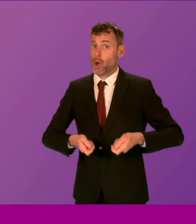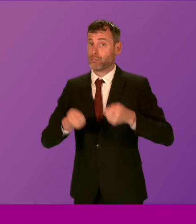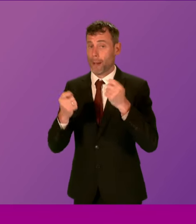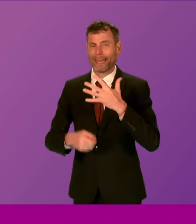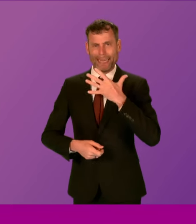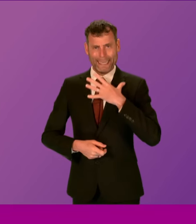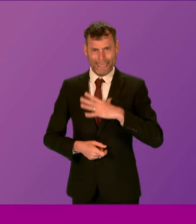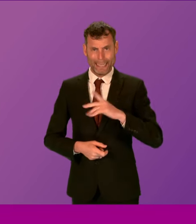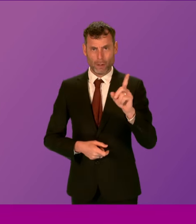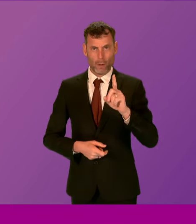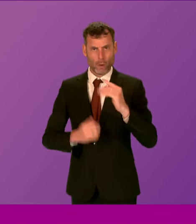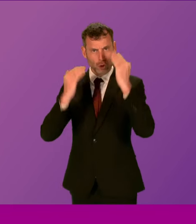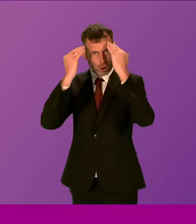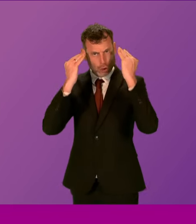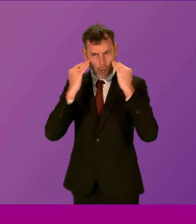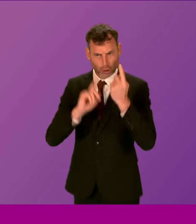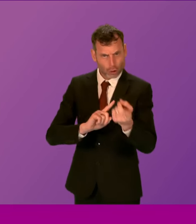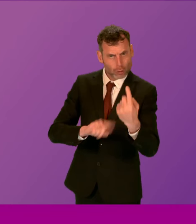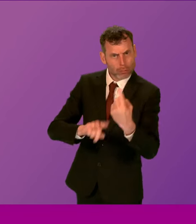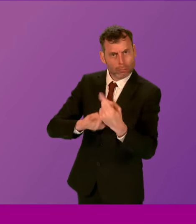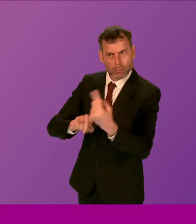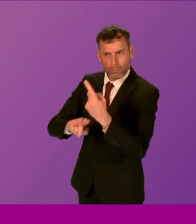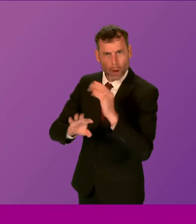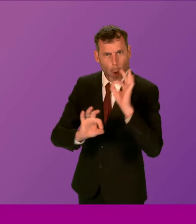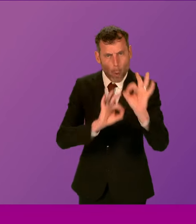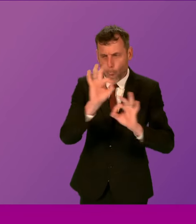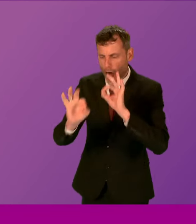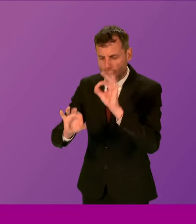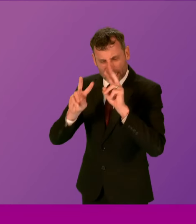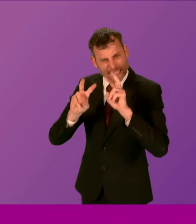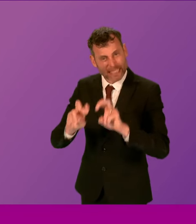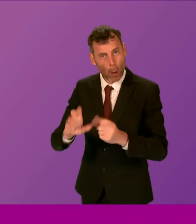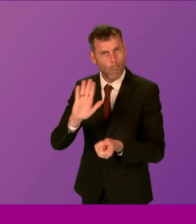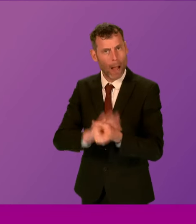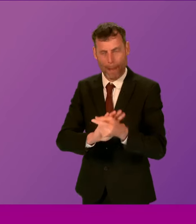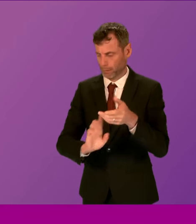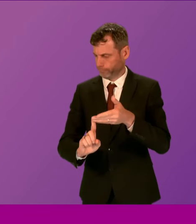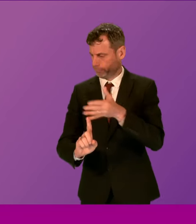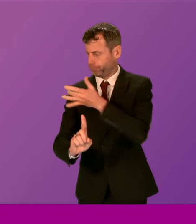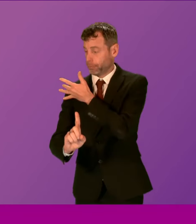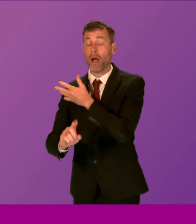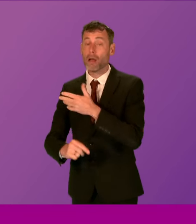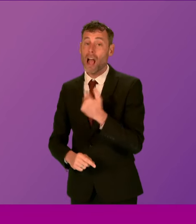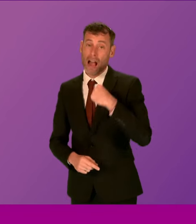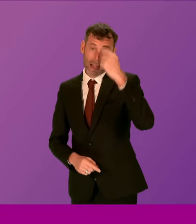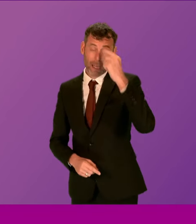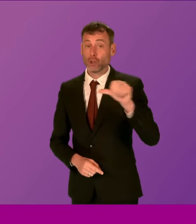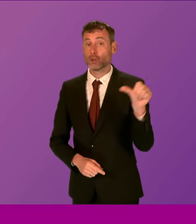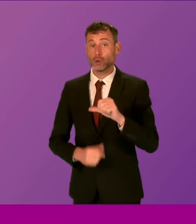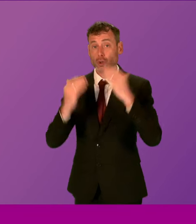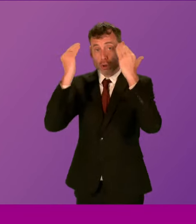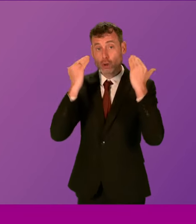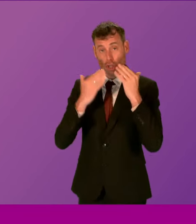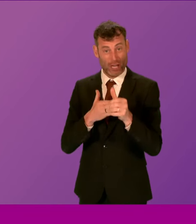public inquiry, then there is a strong argument that the inquiry is led by somebody out with